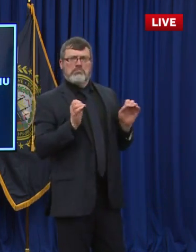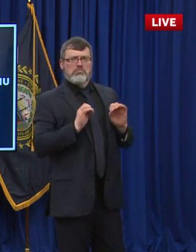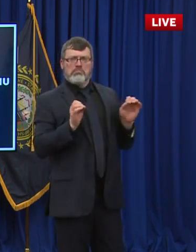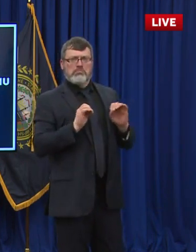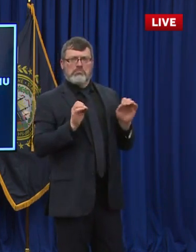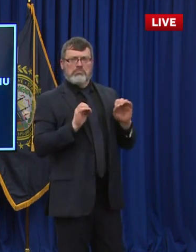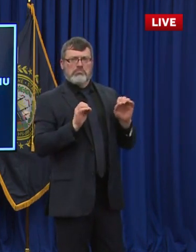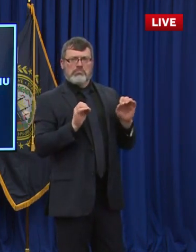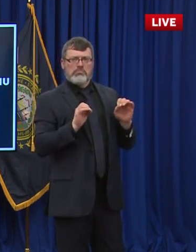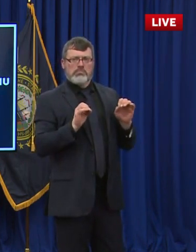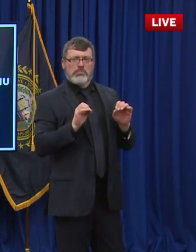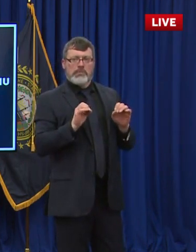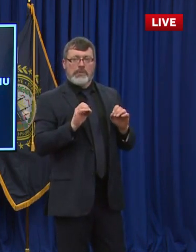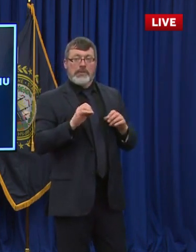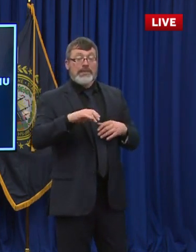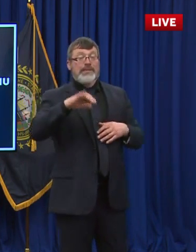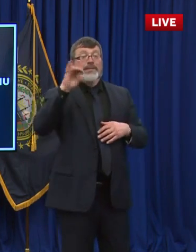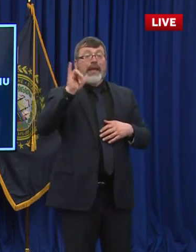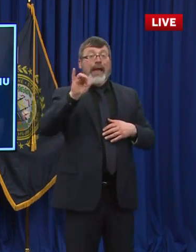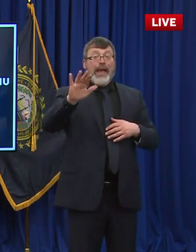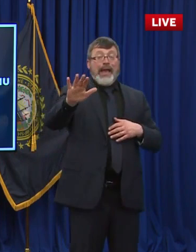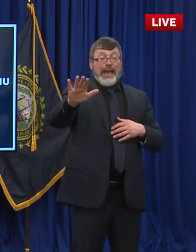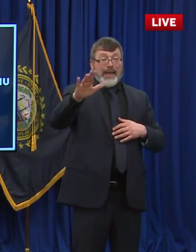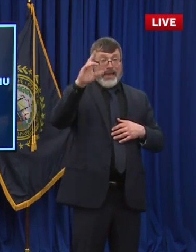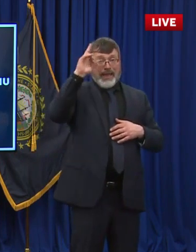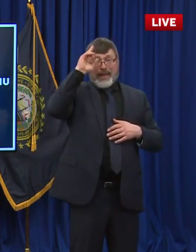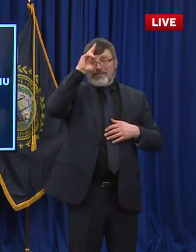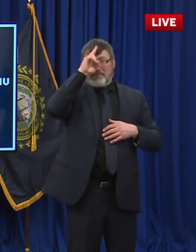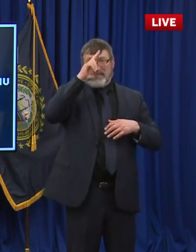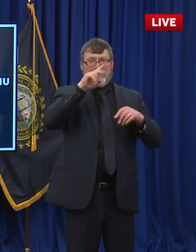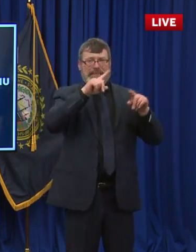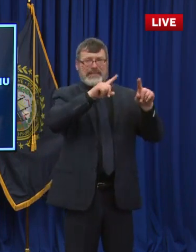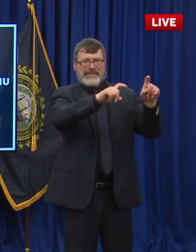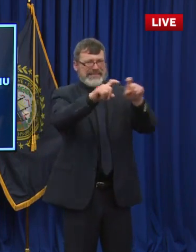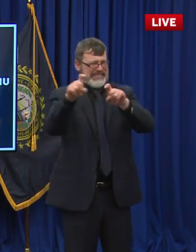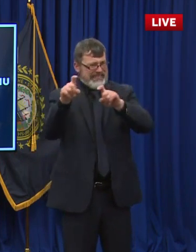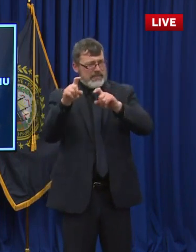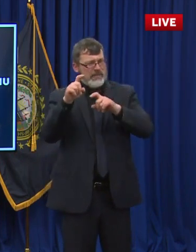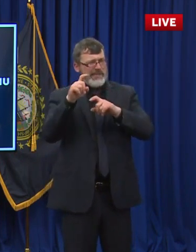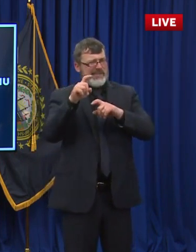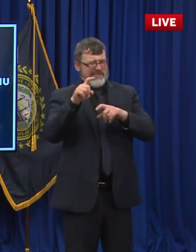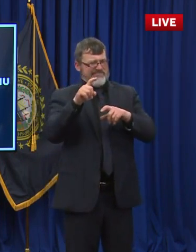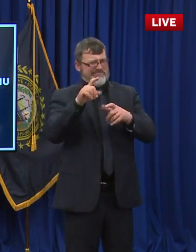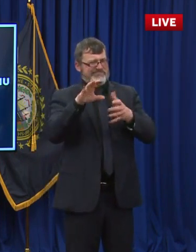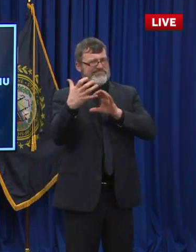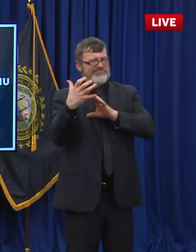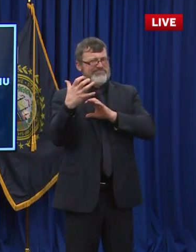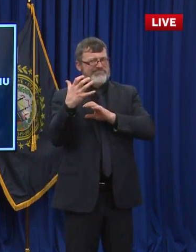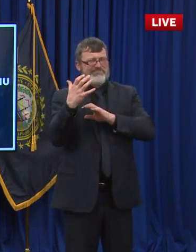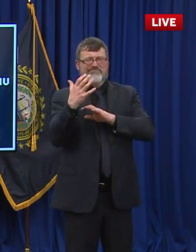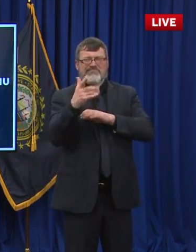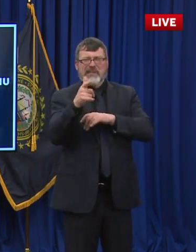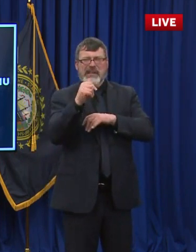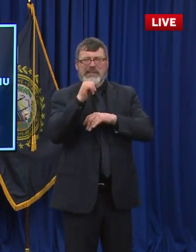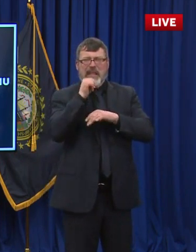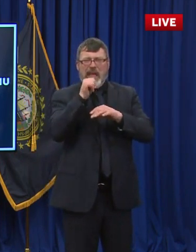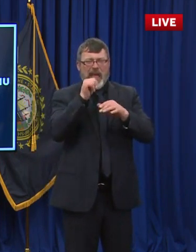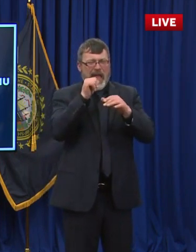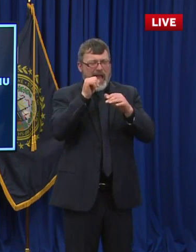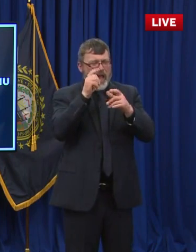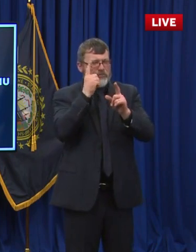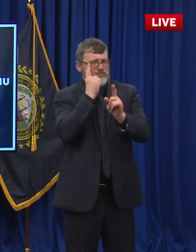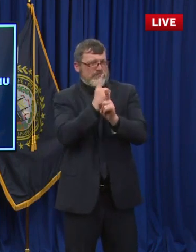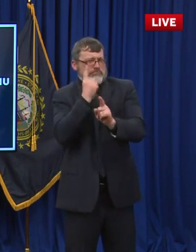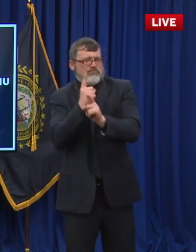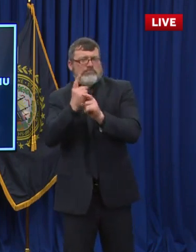frankly, is massively inaccurate. I know this New York Times thing, it's really questionable about where they're even getting the data. I've seen it. I know exactly what you're what you're talking about.